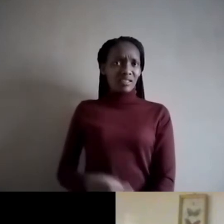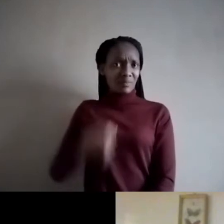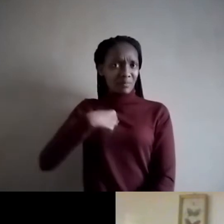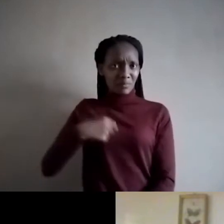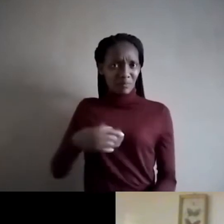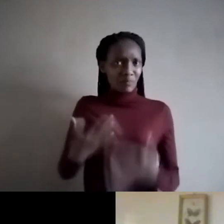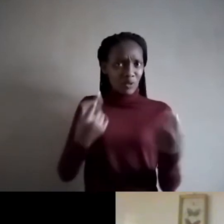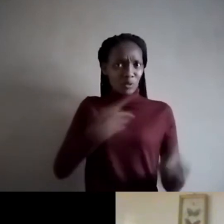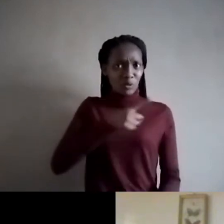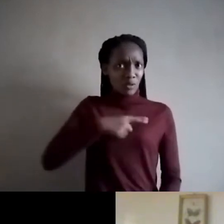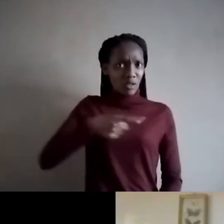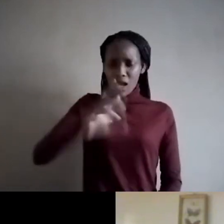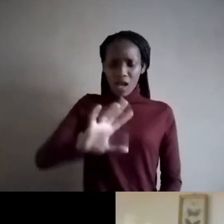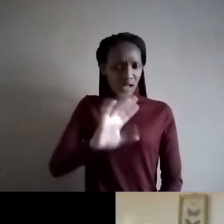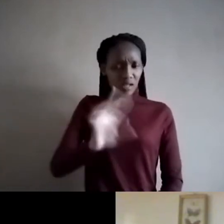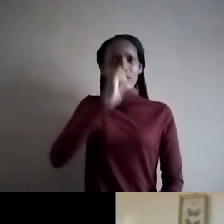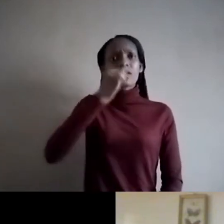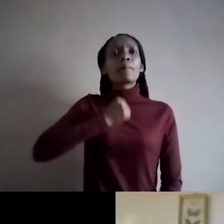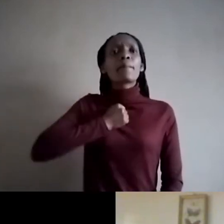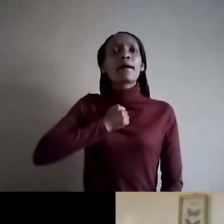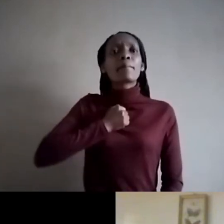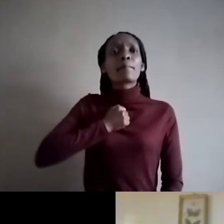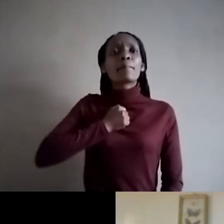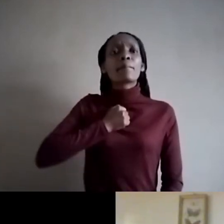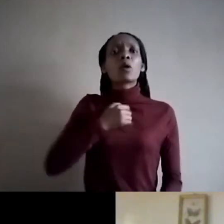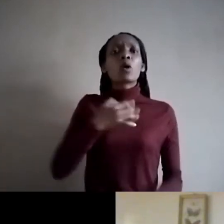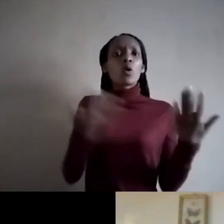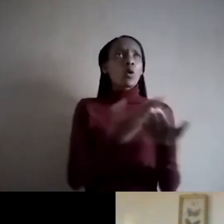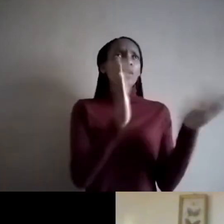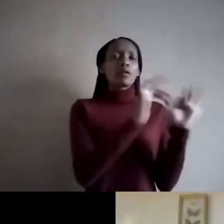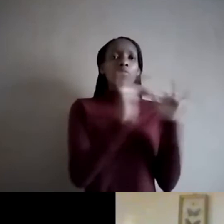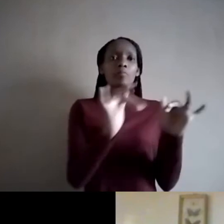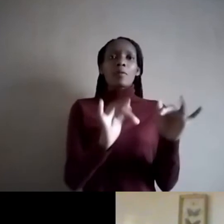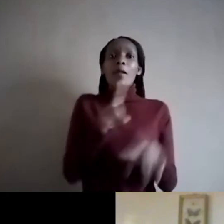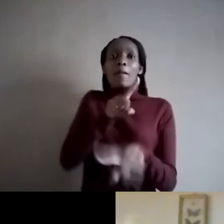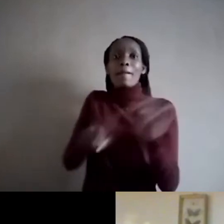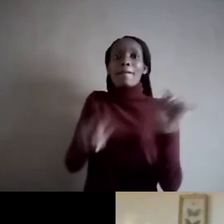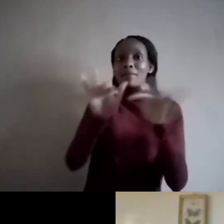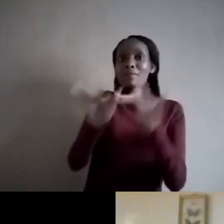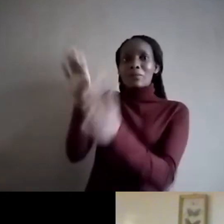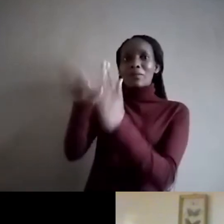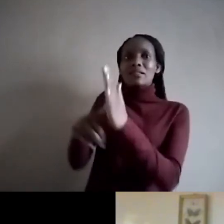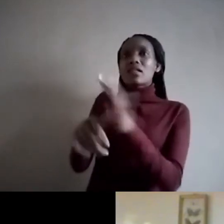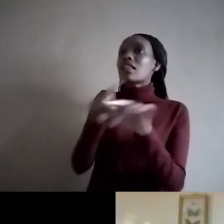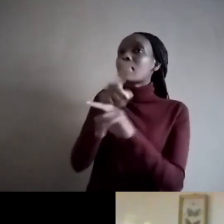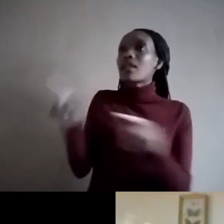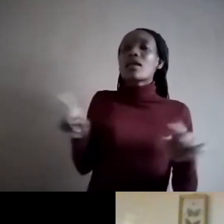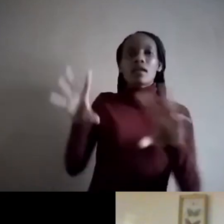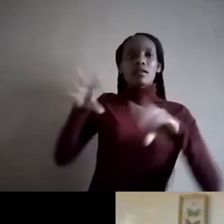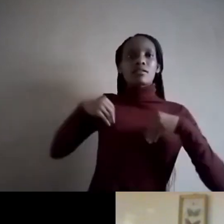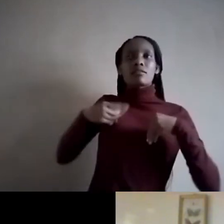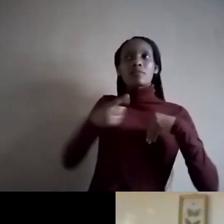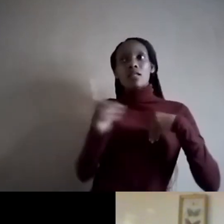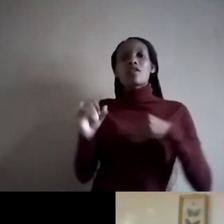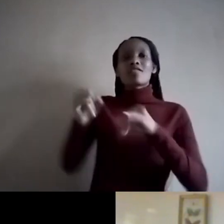Call us by our names or at least just say those people. But people with disabilities have just allowed everybody to be introducing them in this